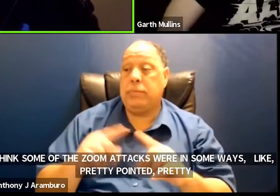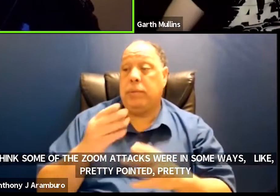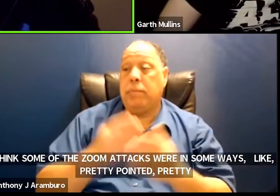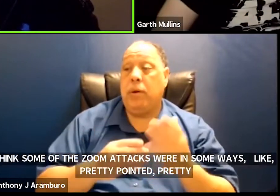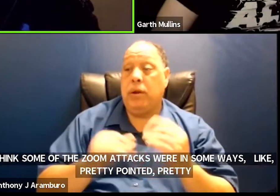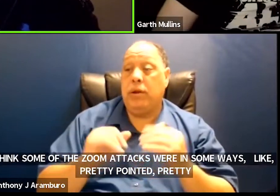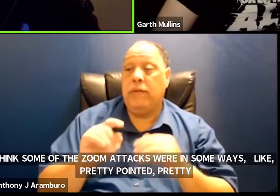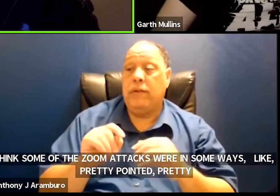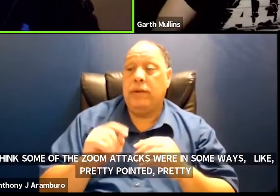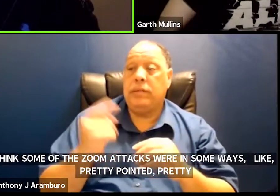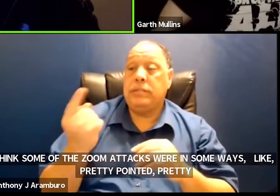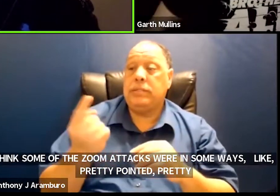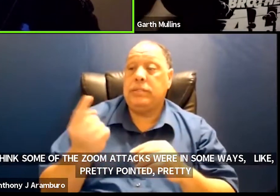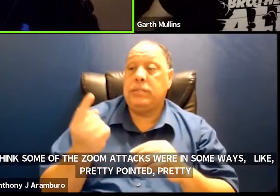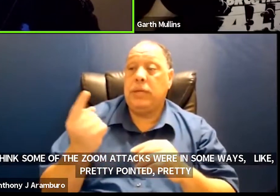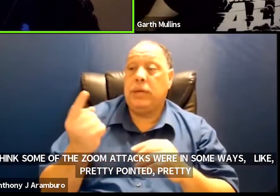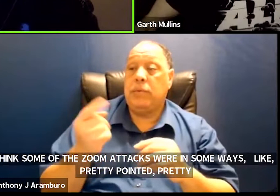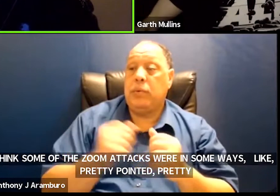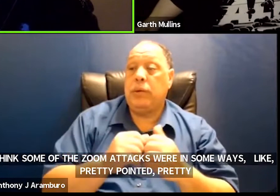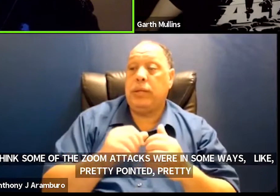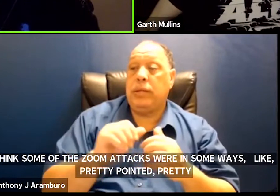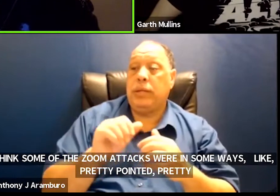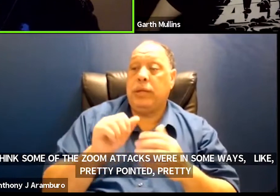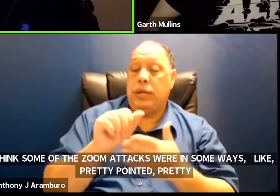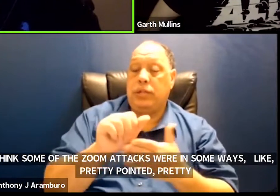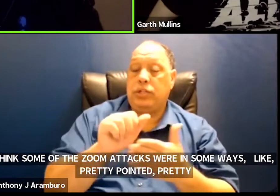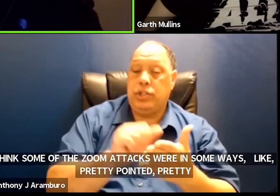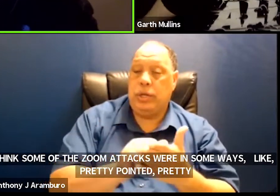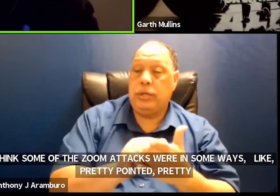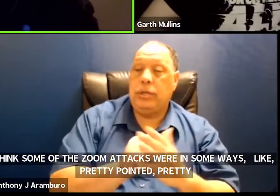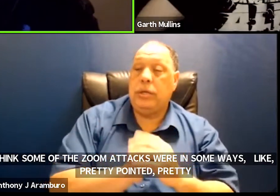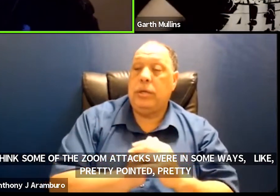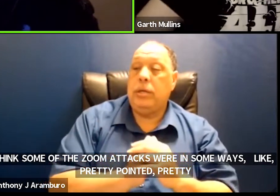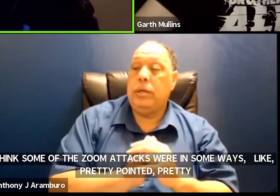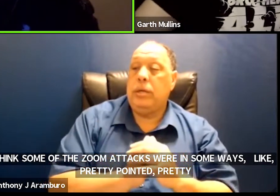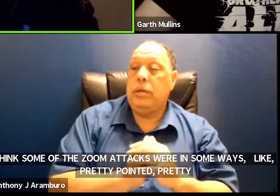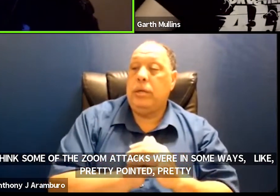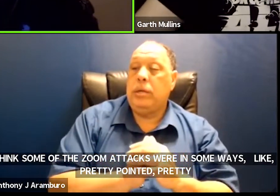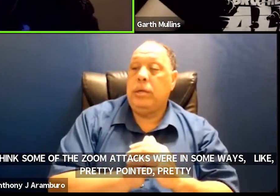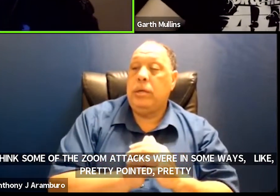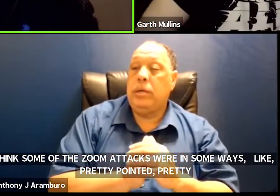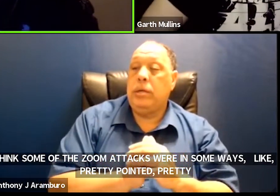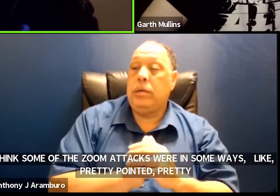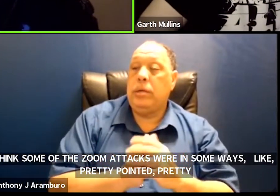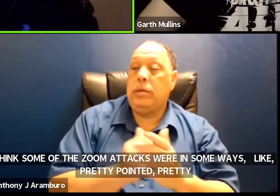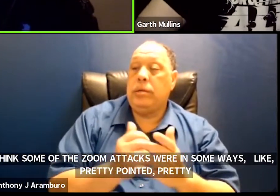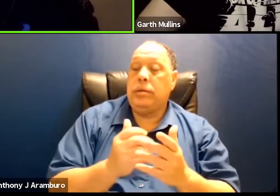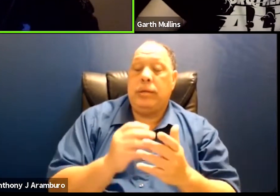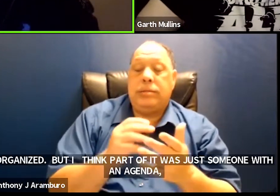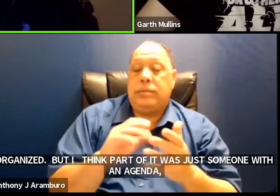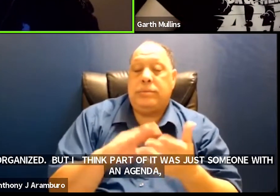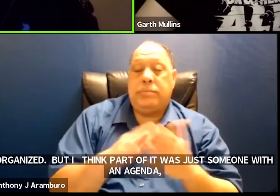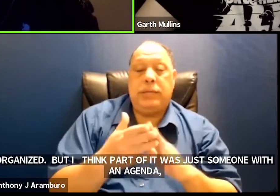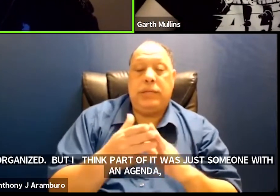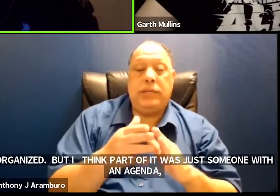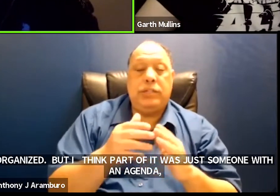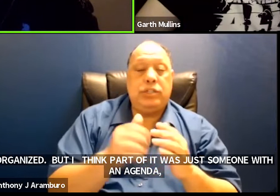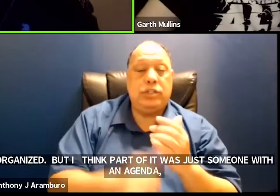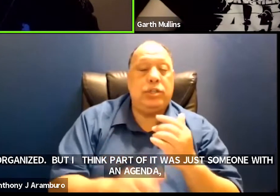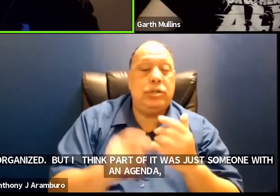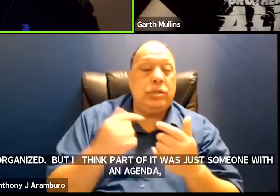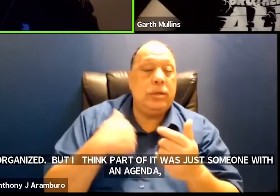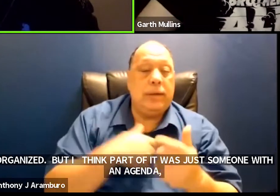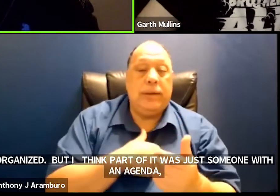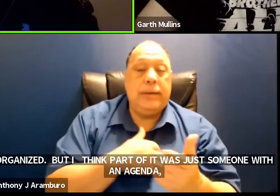someone with an agenda um just being just being shit to us and and and um